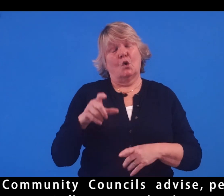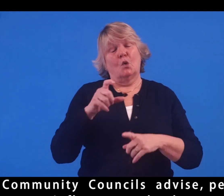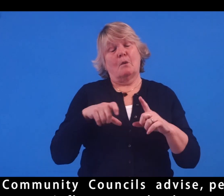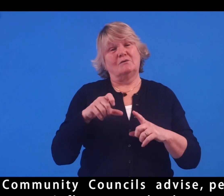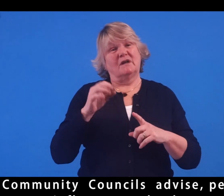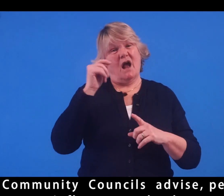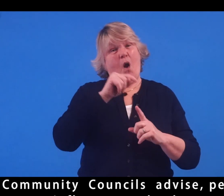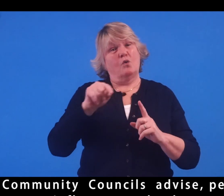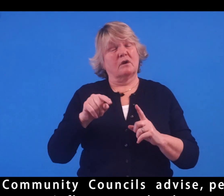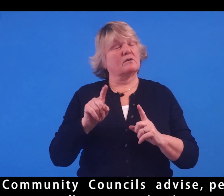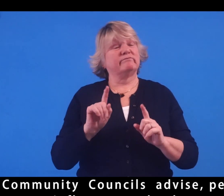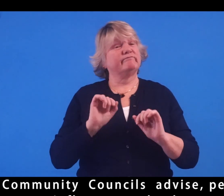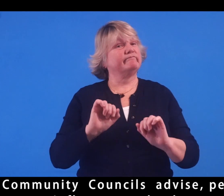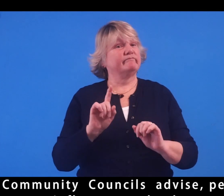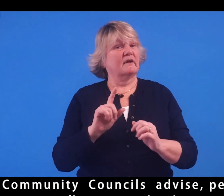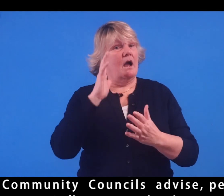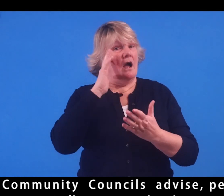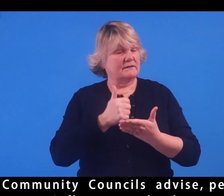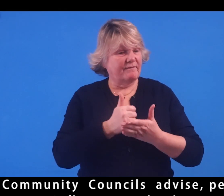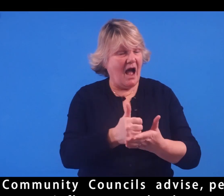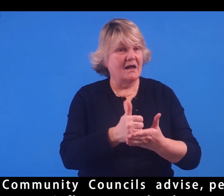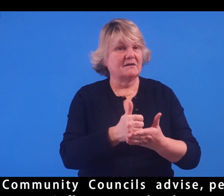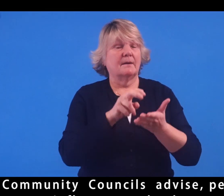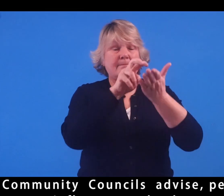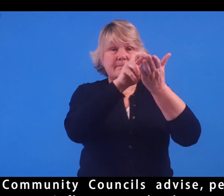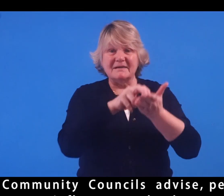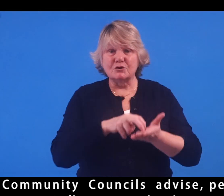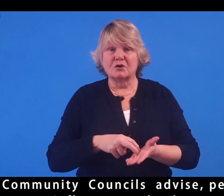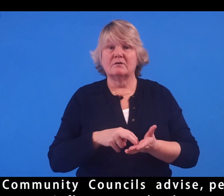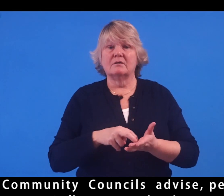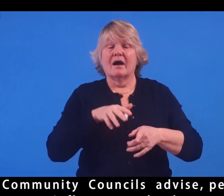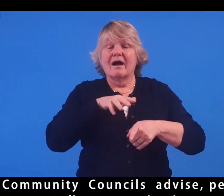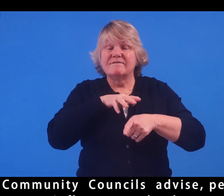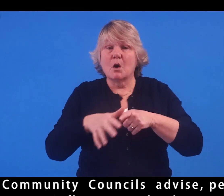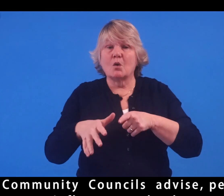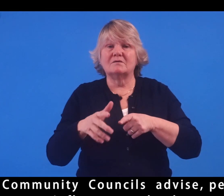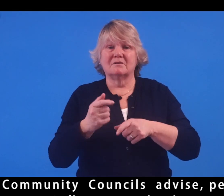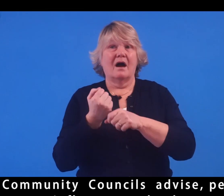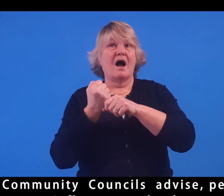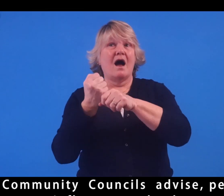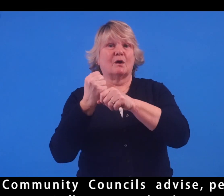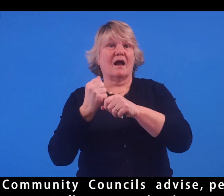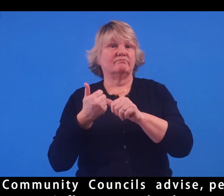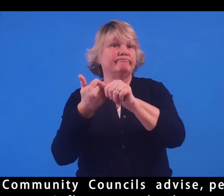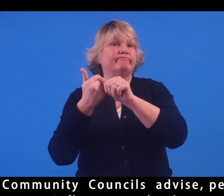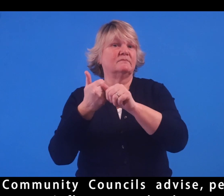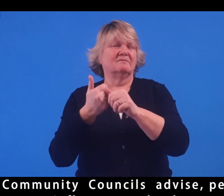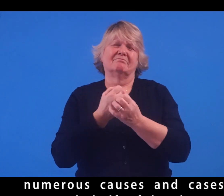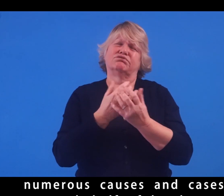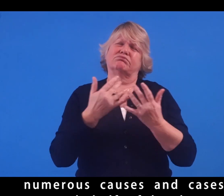Community councils advise, petition, influence and advocate numerous